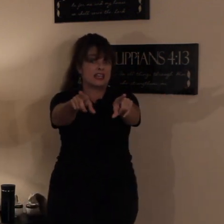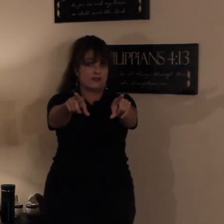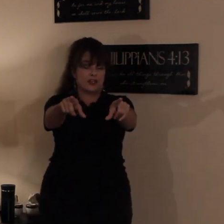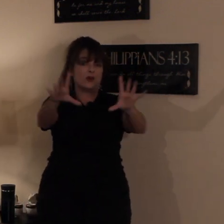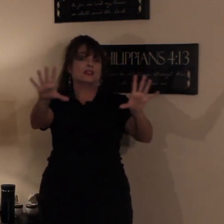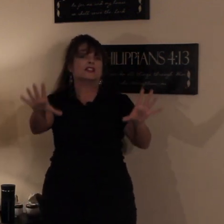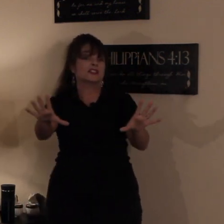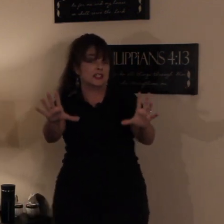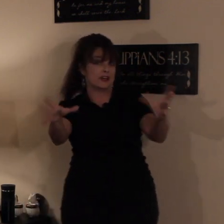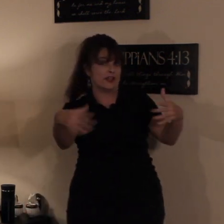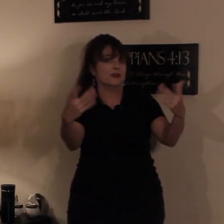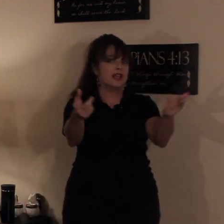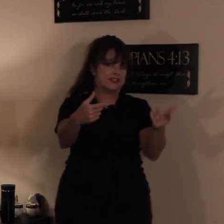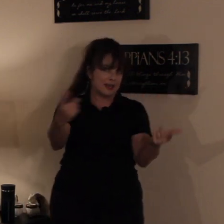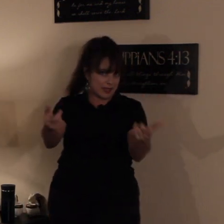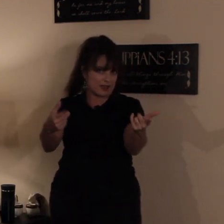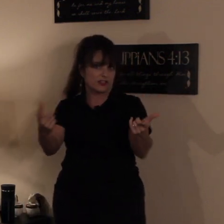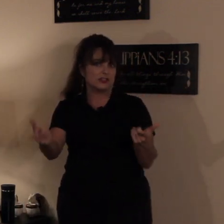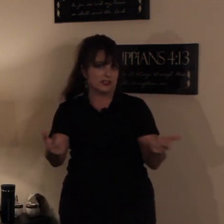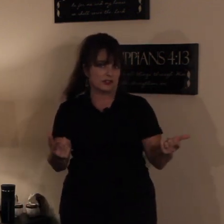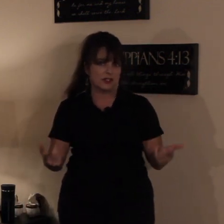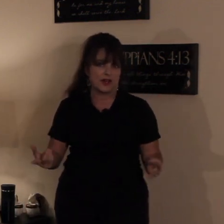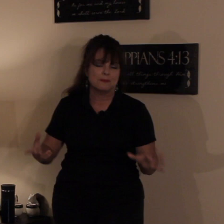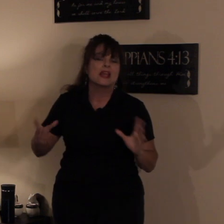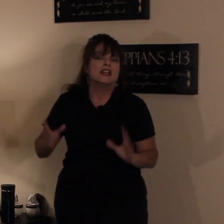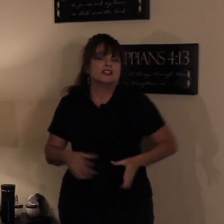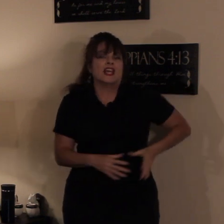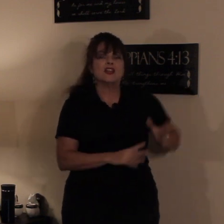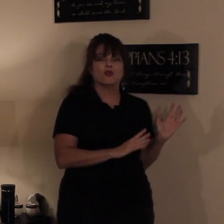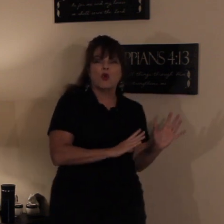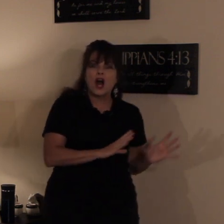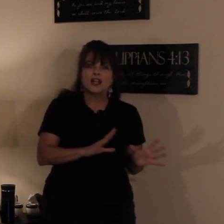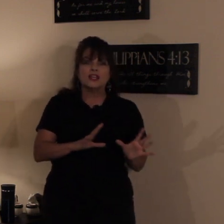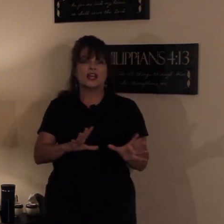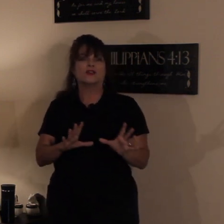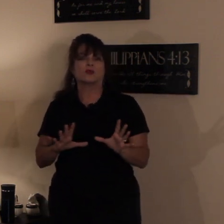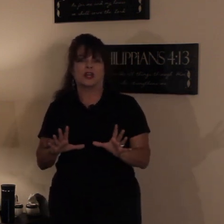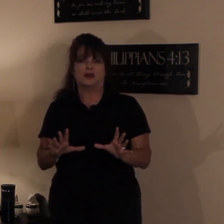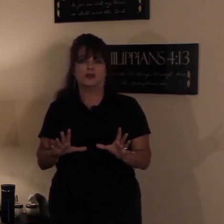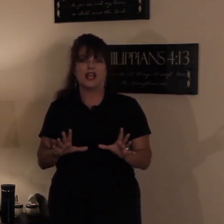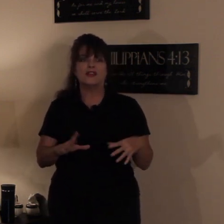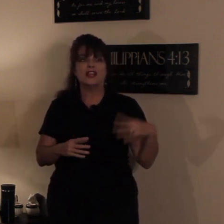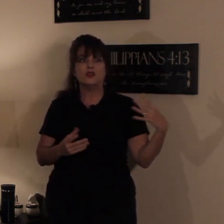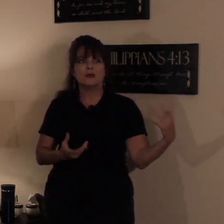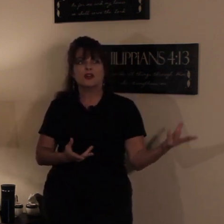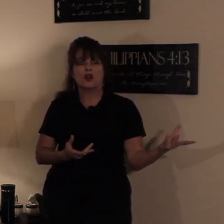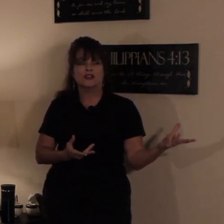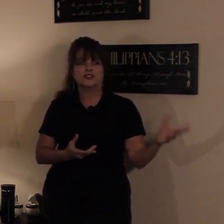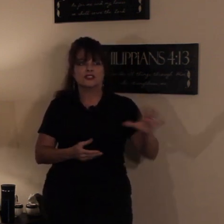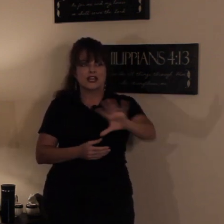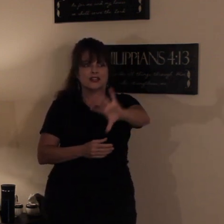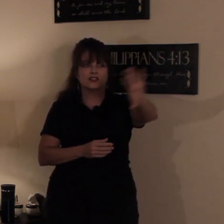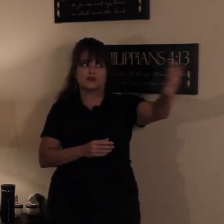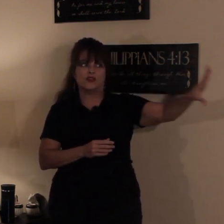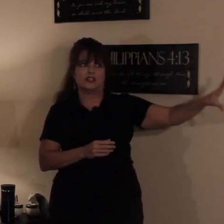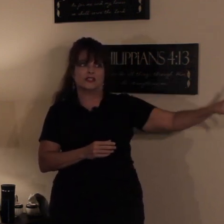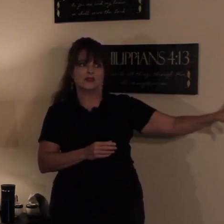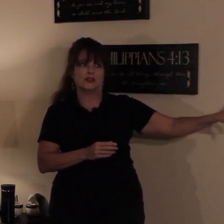give you a little scenario and tell me how you do on this one, all right? Say you're walking down the road and then you come across this, like, this field out there.